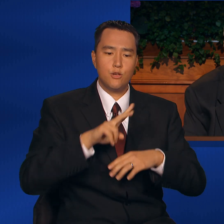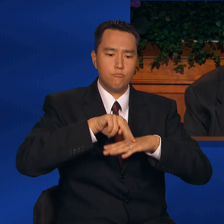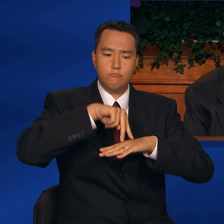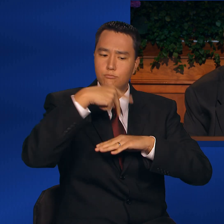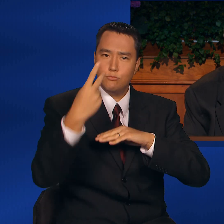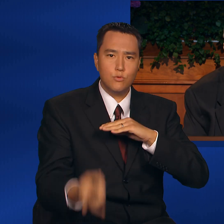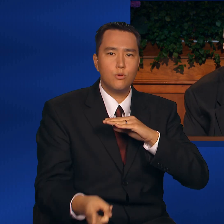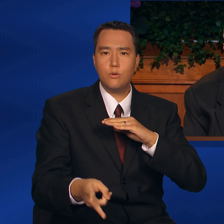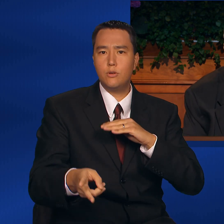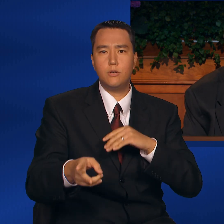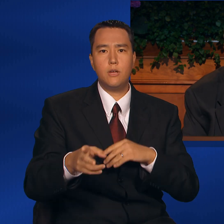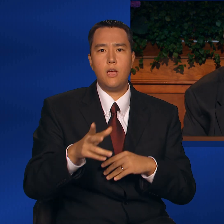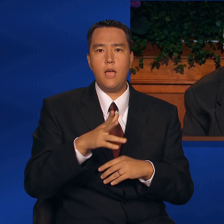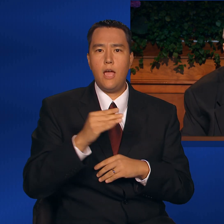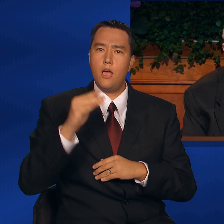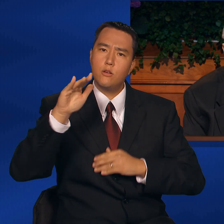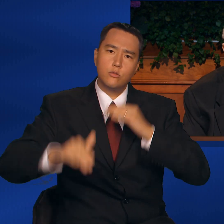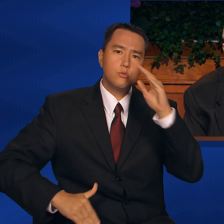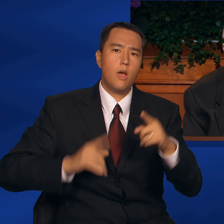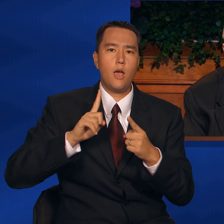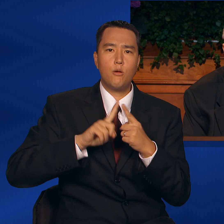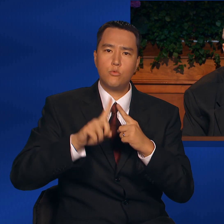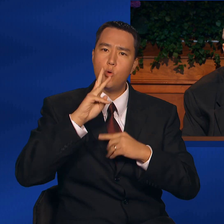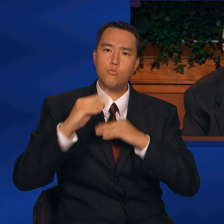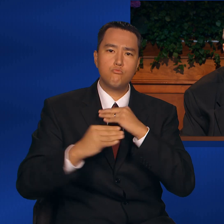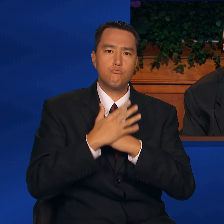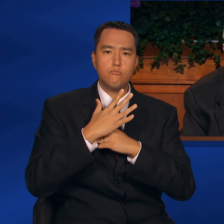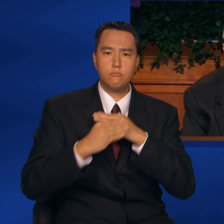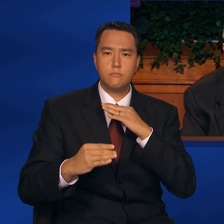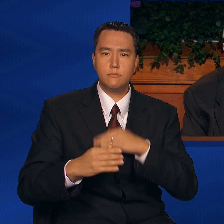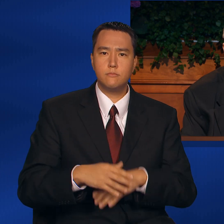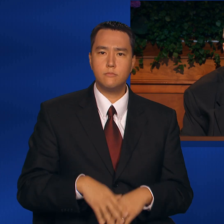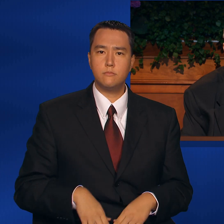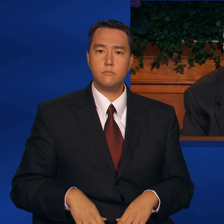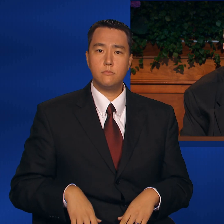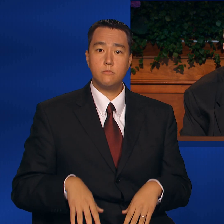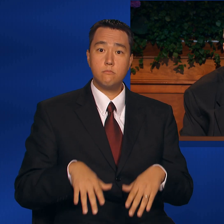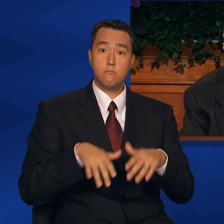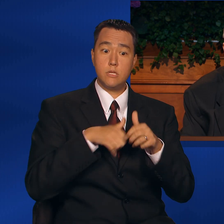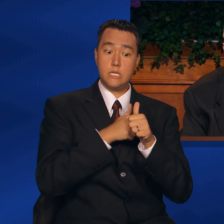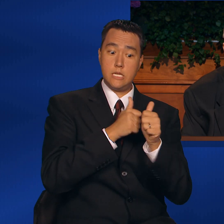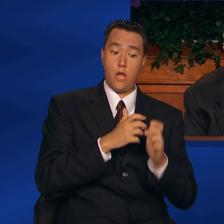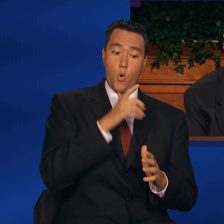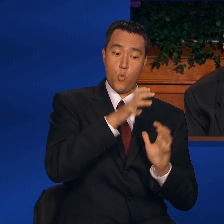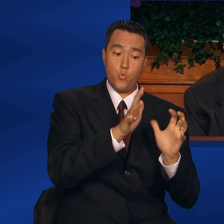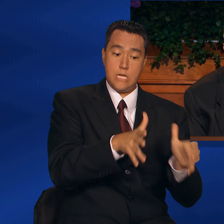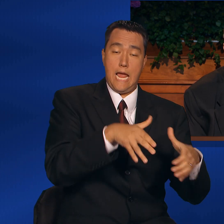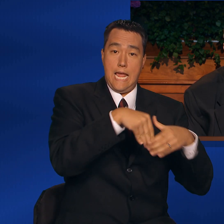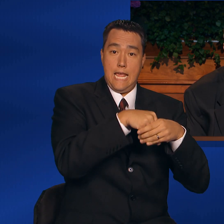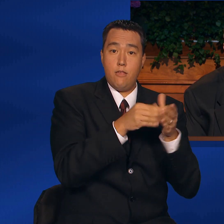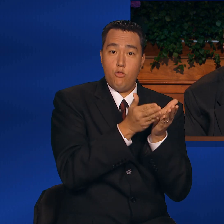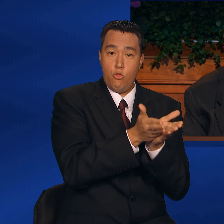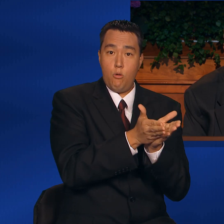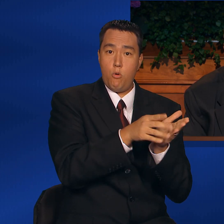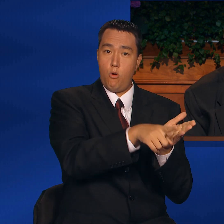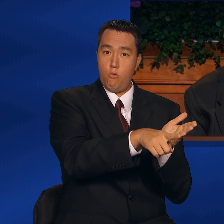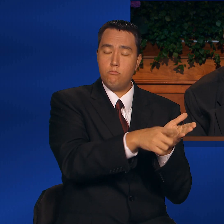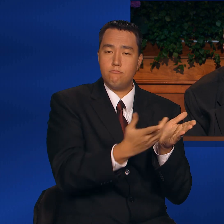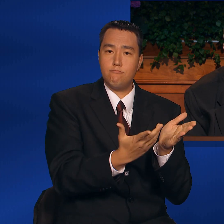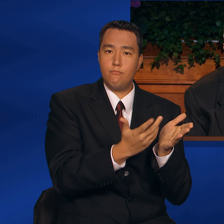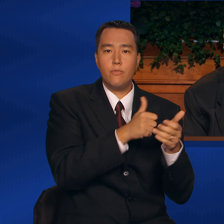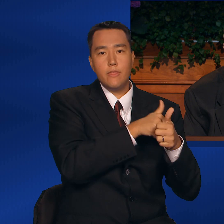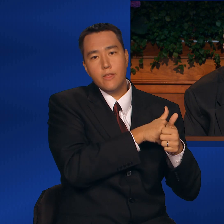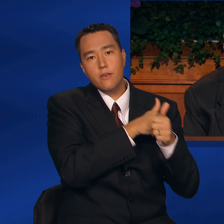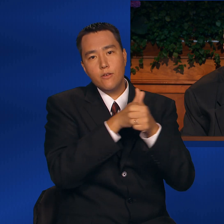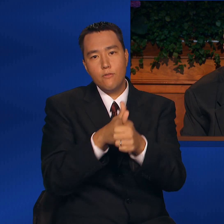into the water and swam to the shore. The disciples who remained in the boat followed the